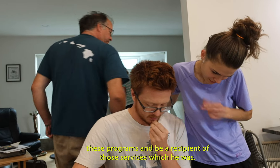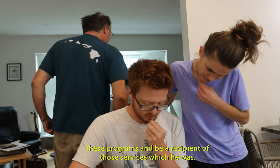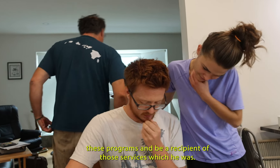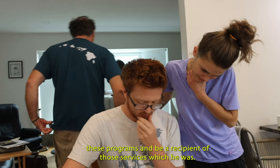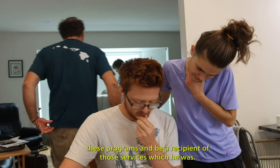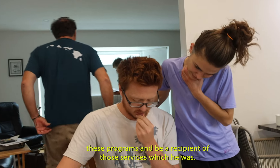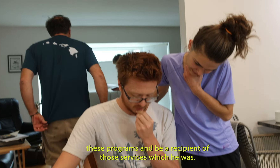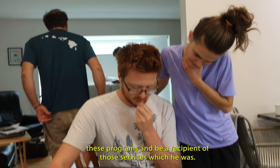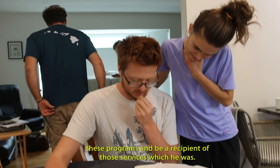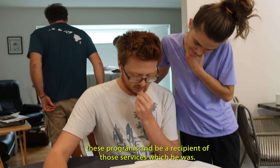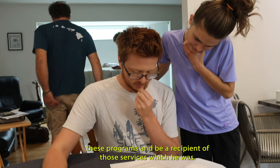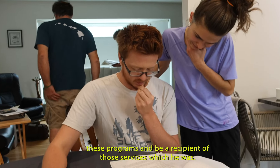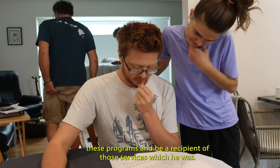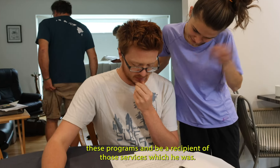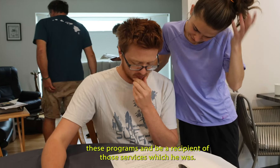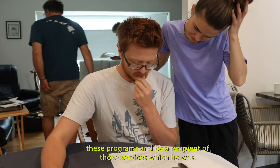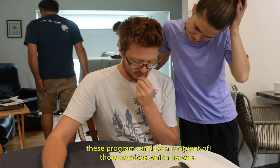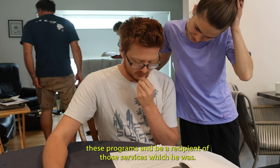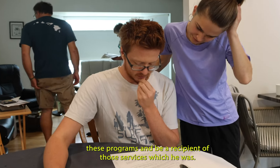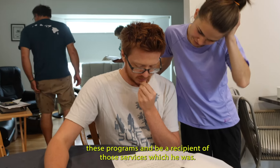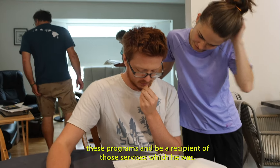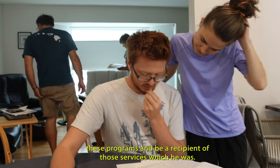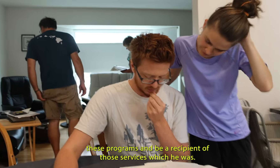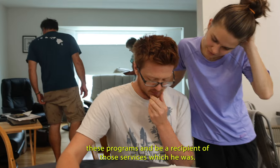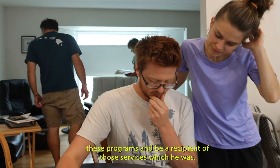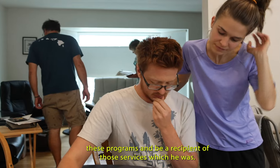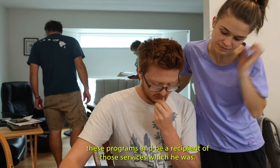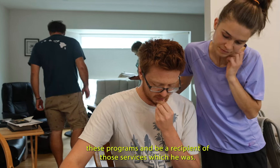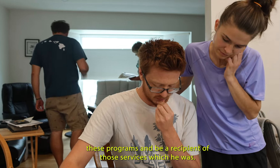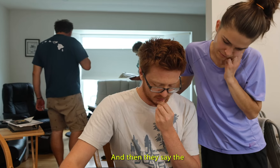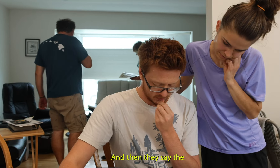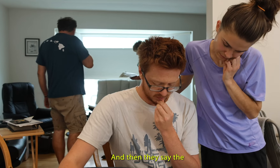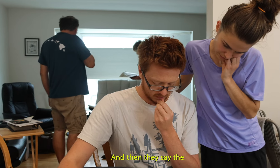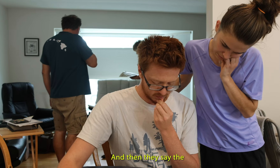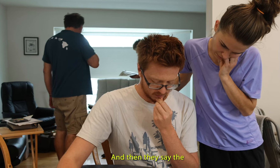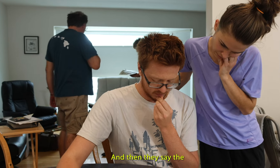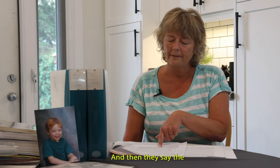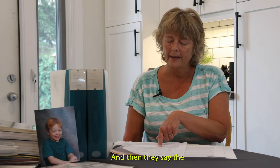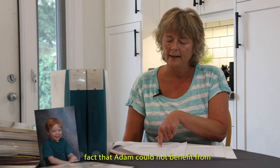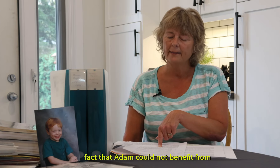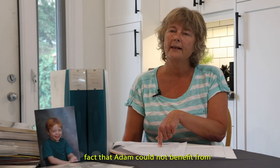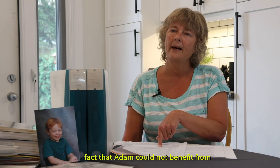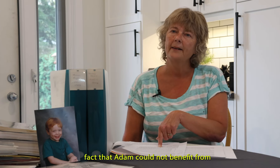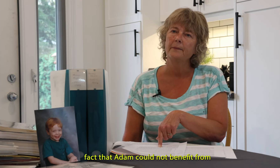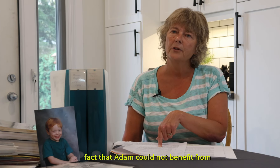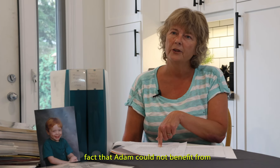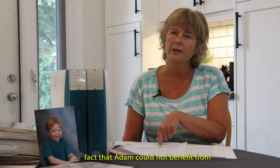and be a recipient of those services, which he was. And then they say the fact that Adam could